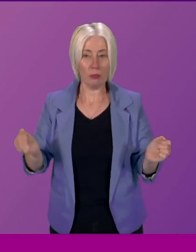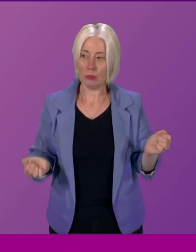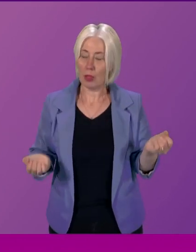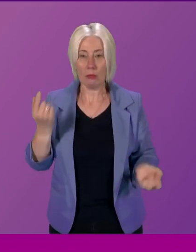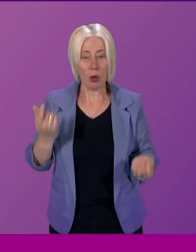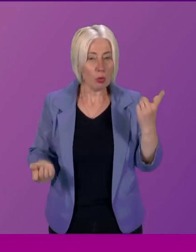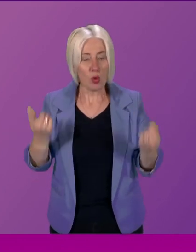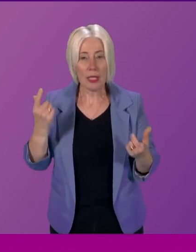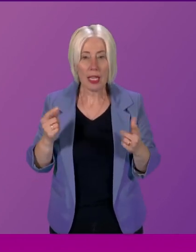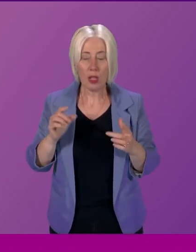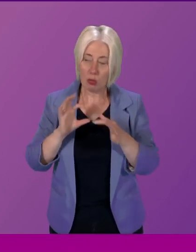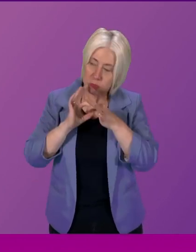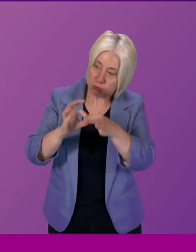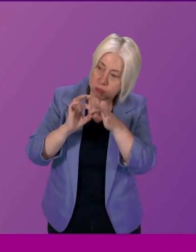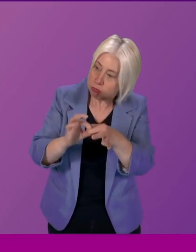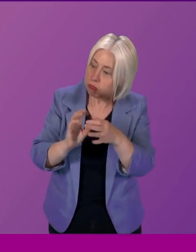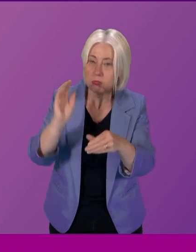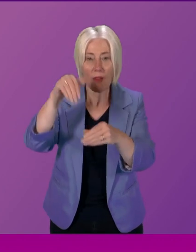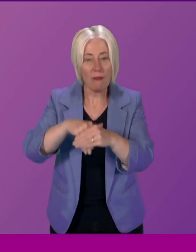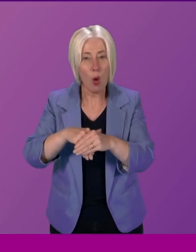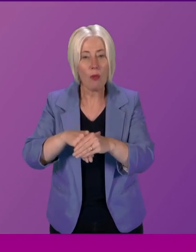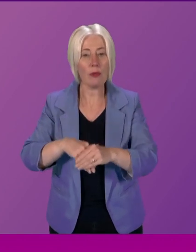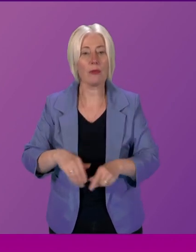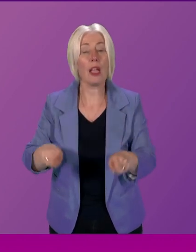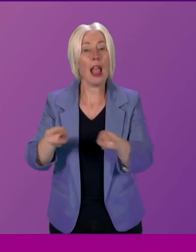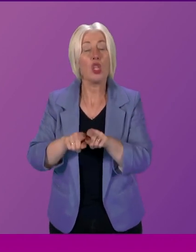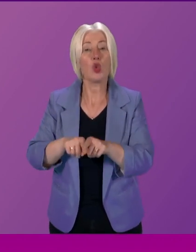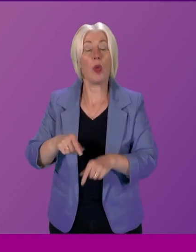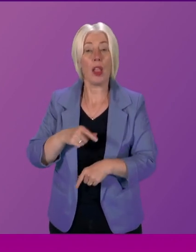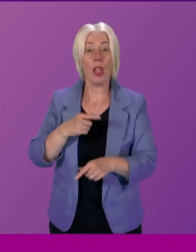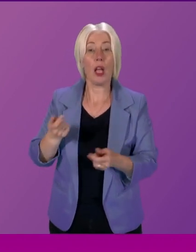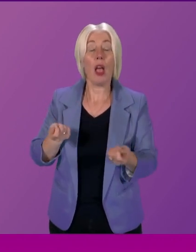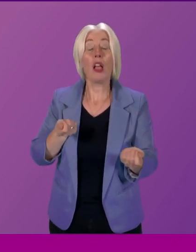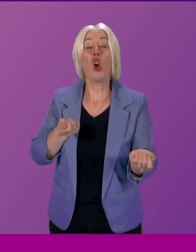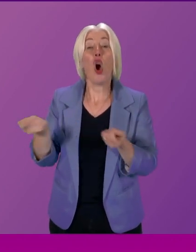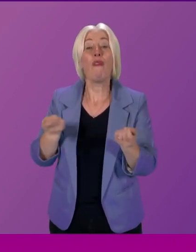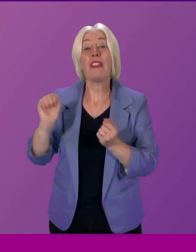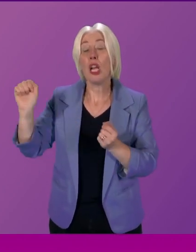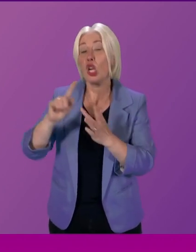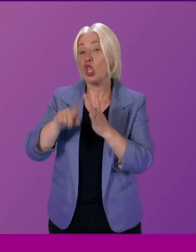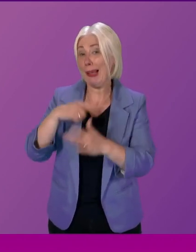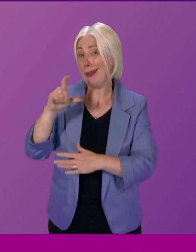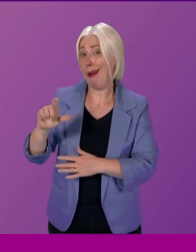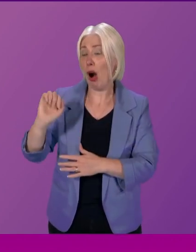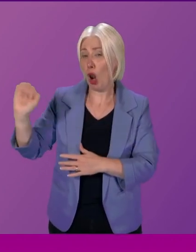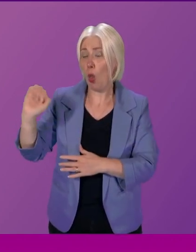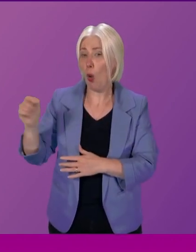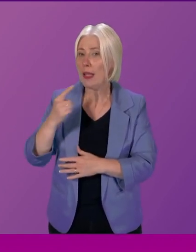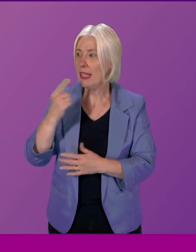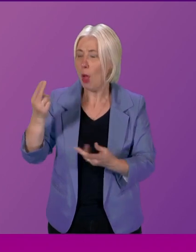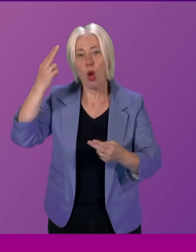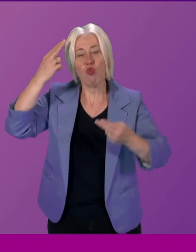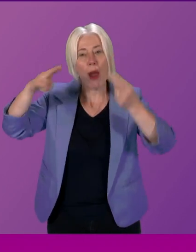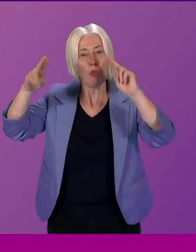and become involved my fellow member and convener Jackson Carlos spoke about the reputation